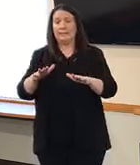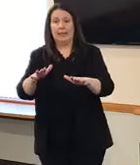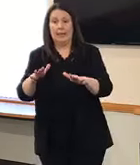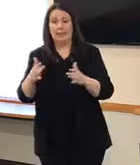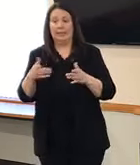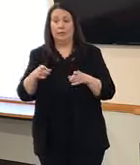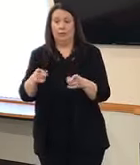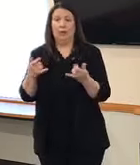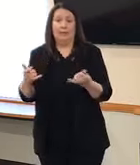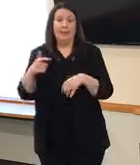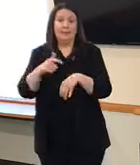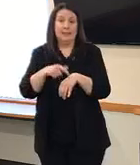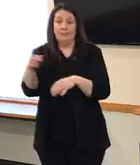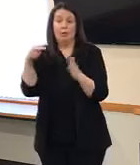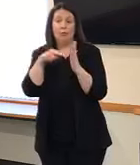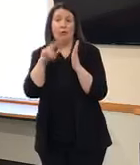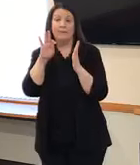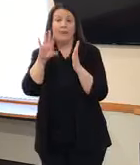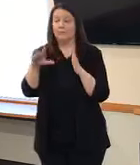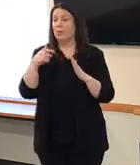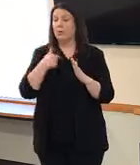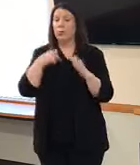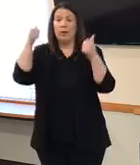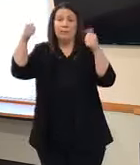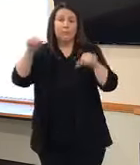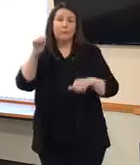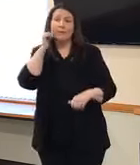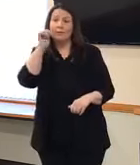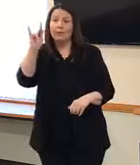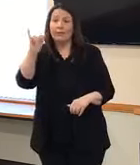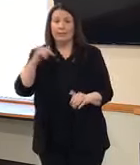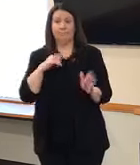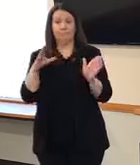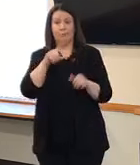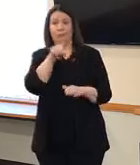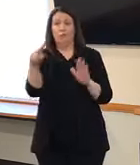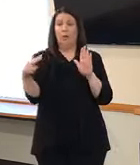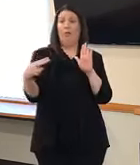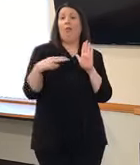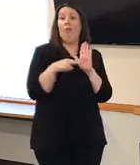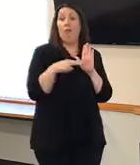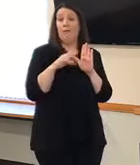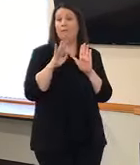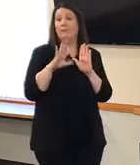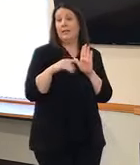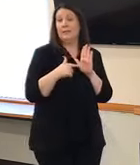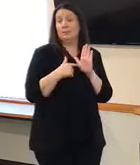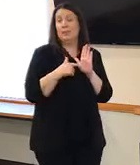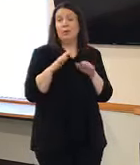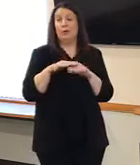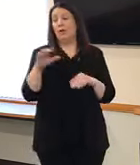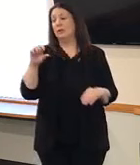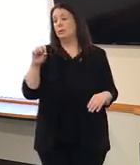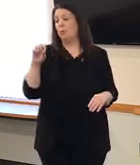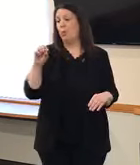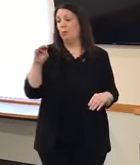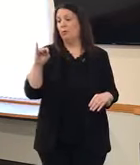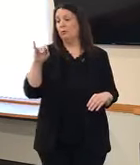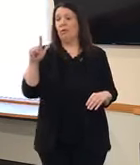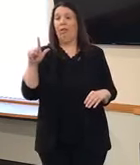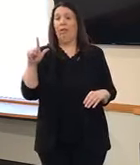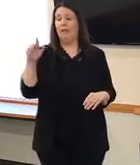there's some good information we post daily. So I encourage you to get out there and watch first on social media.